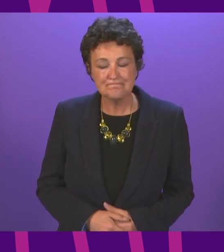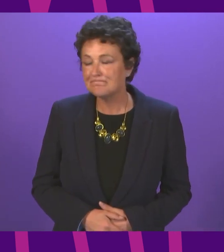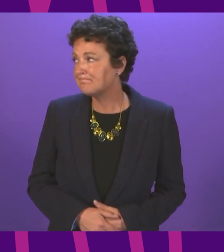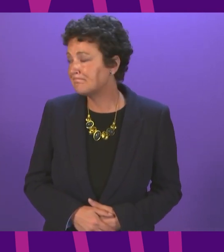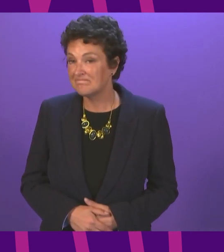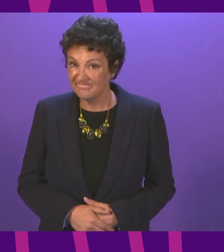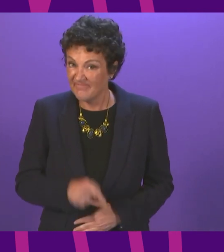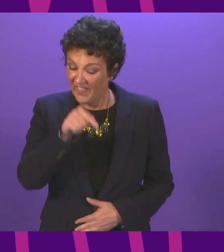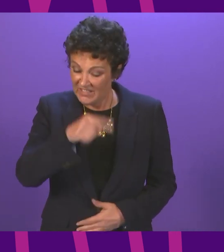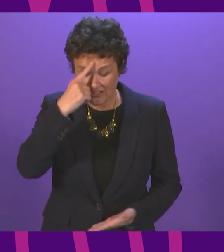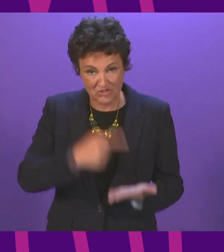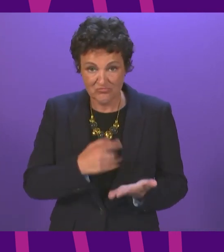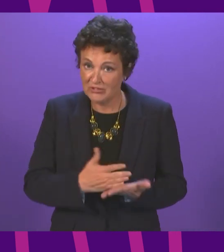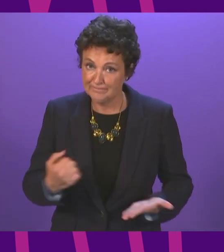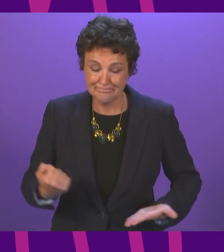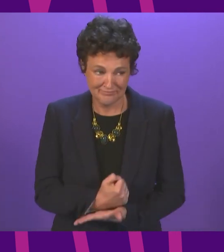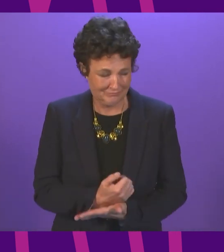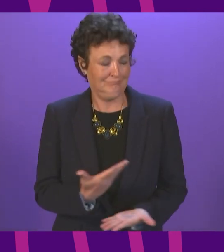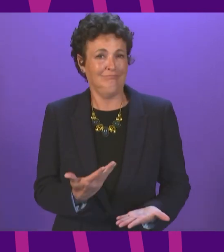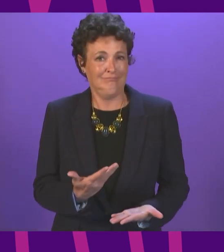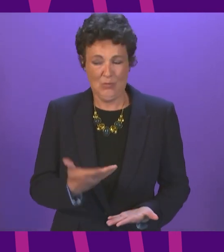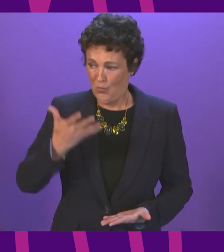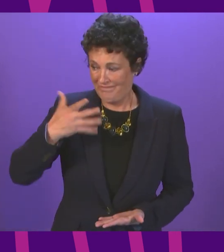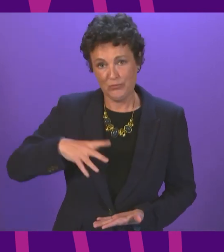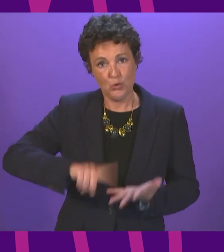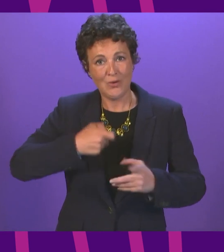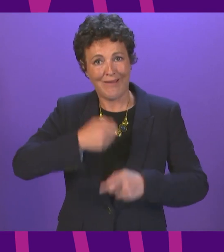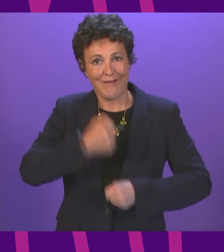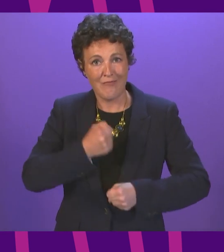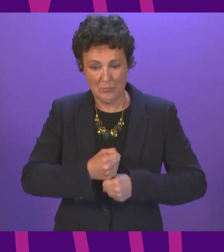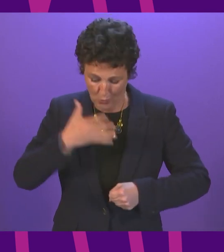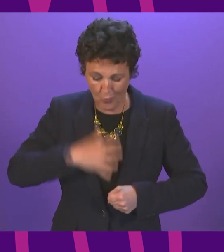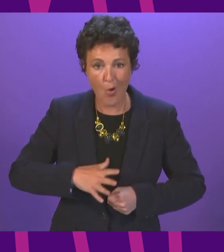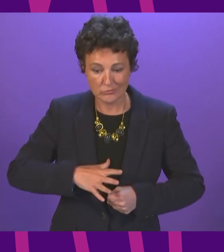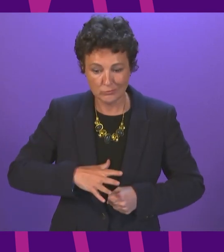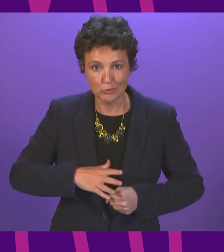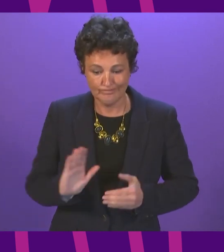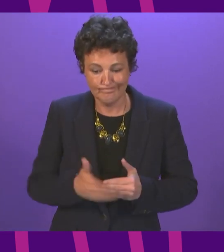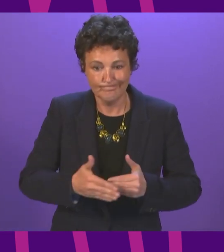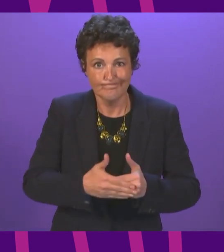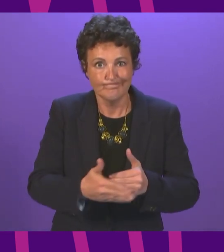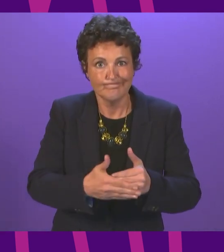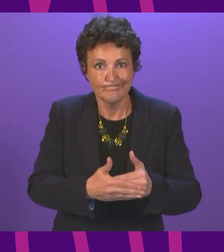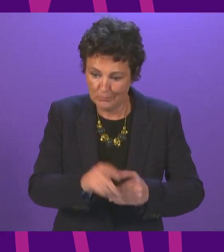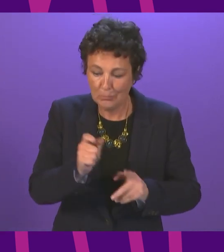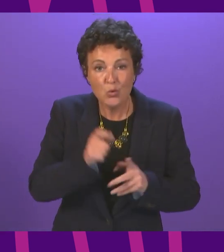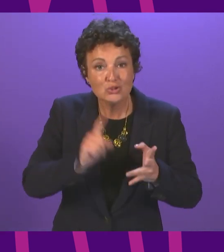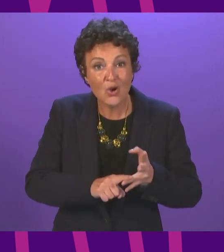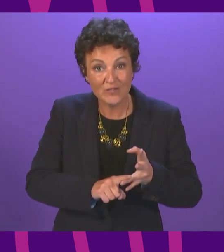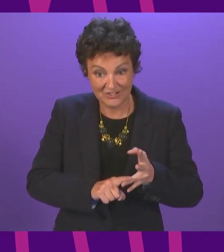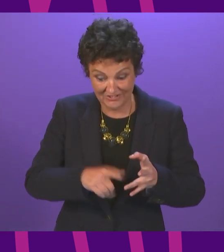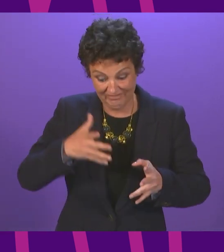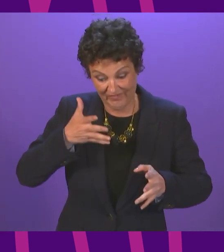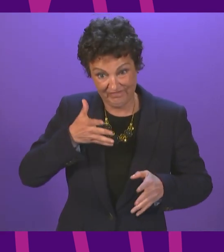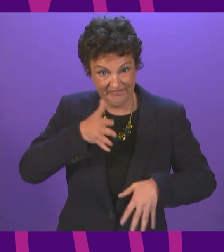decision, and I think it is that to roll out a programme of post office closures up until February next year, is a commercial one made by